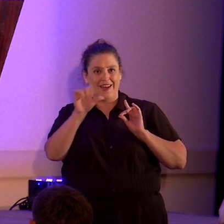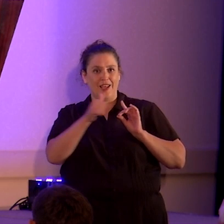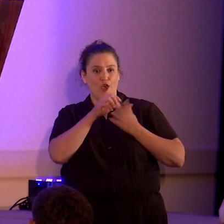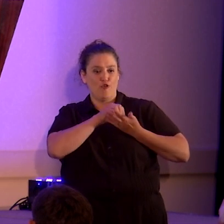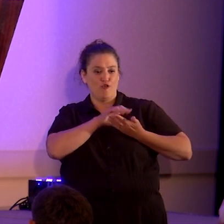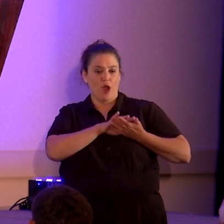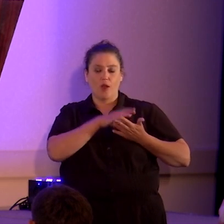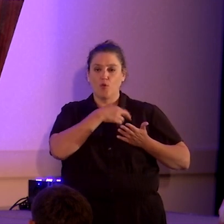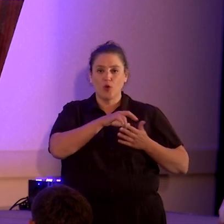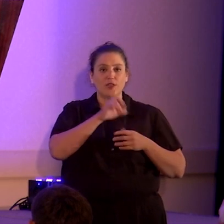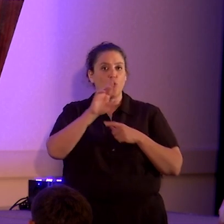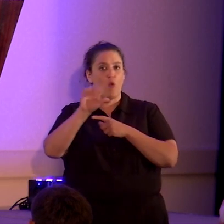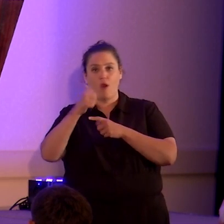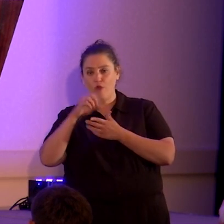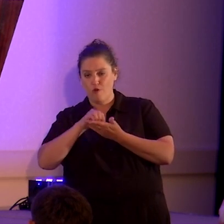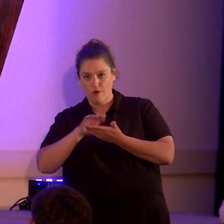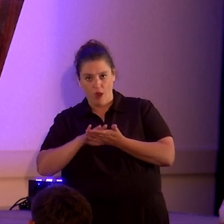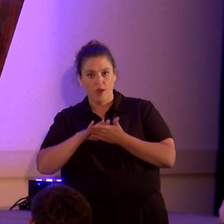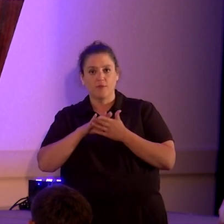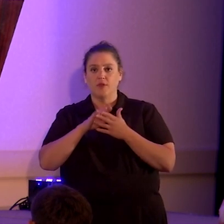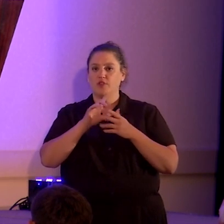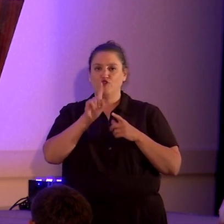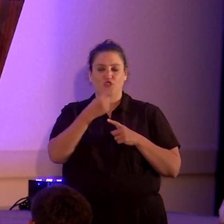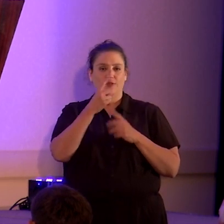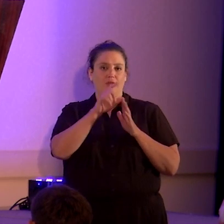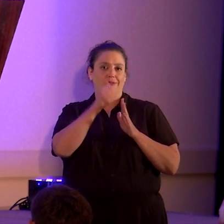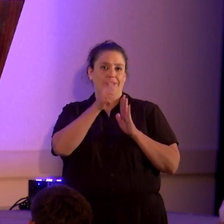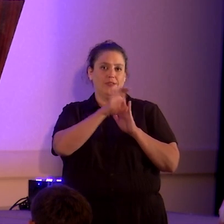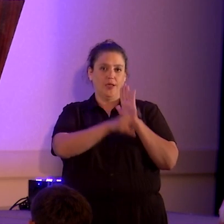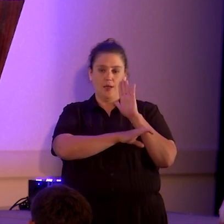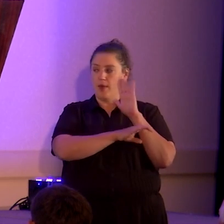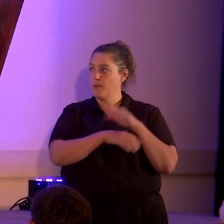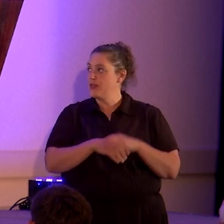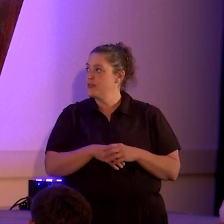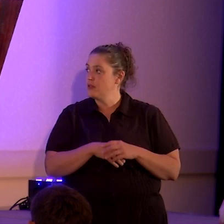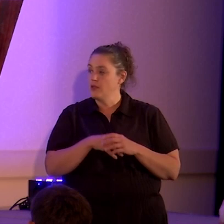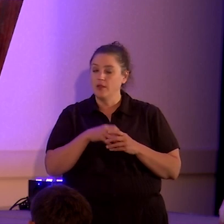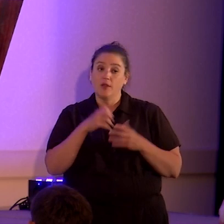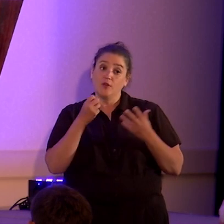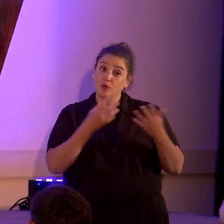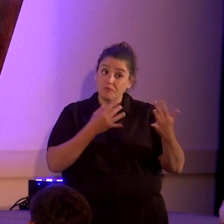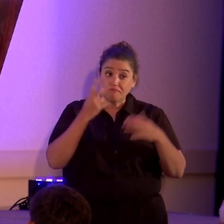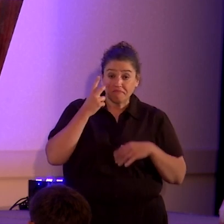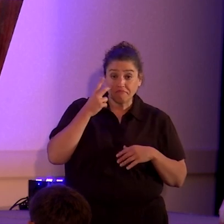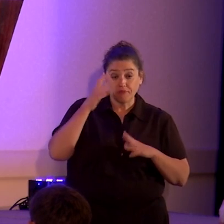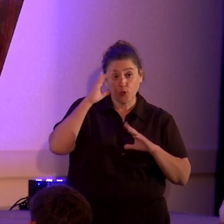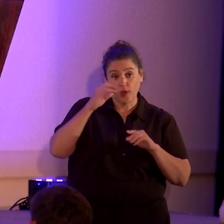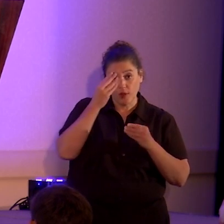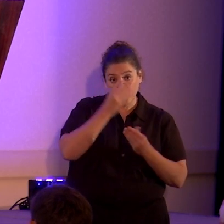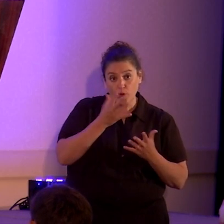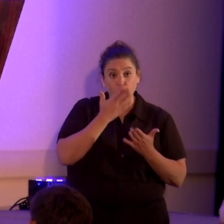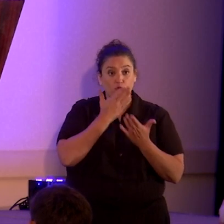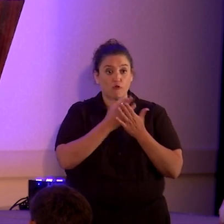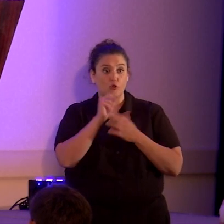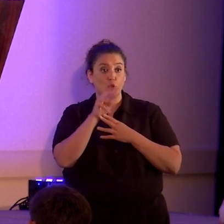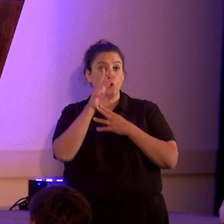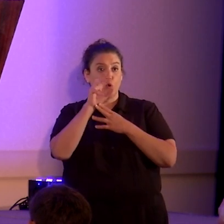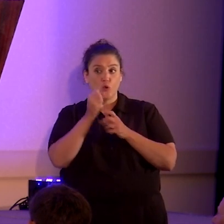or otherwise, besides the Ten Commandments in that law. So again, stay tuned. We hope to bring you good news next year